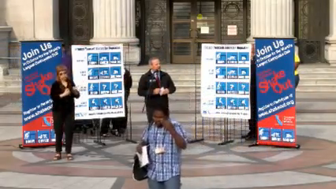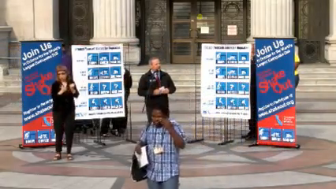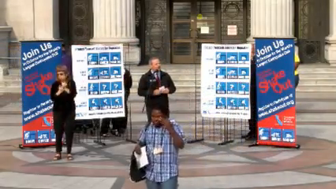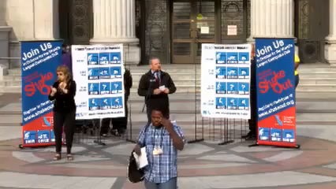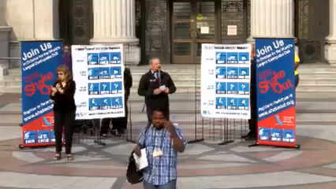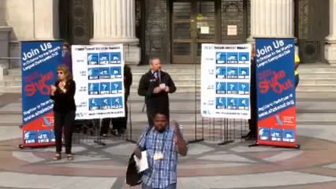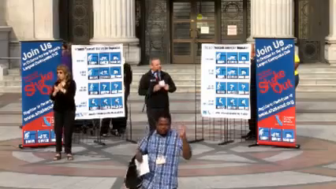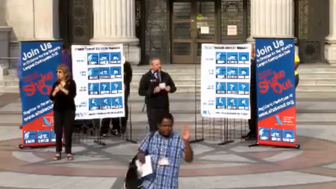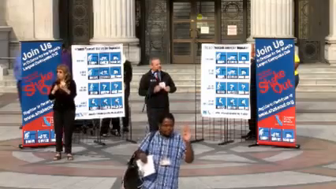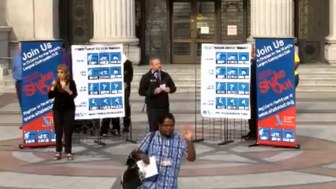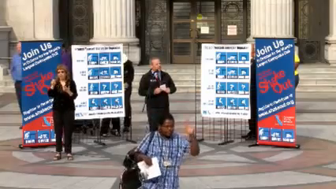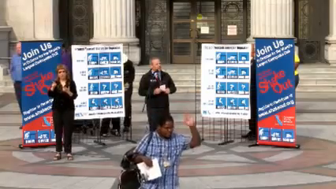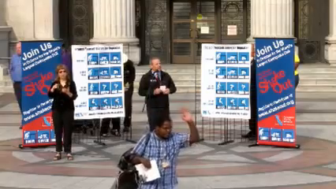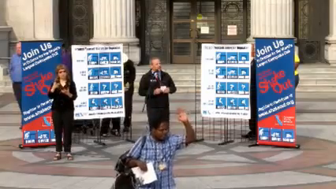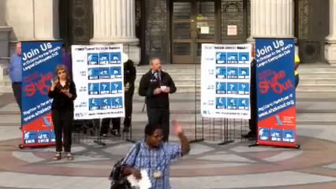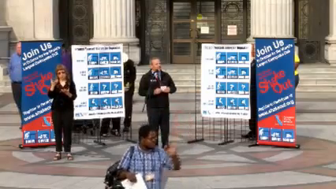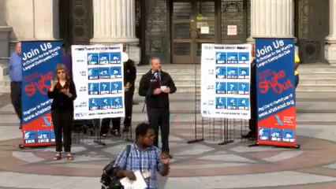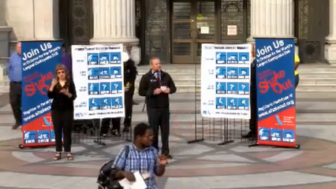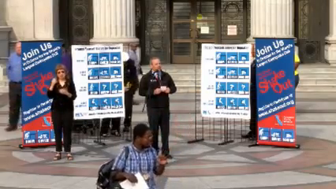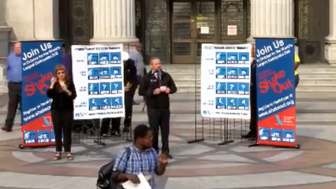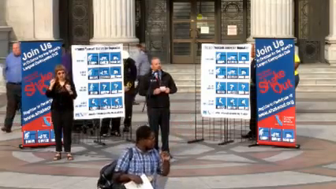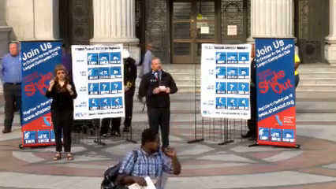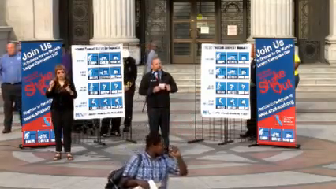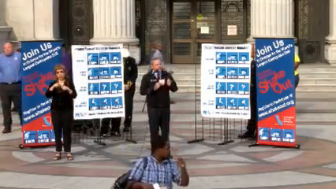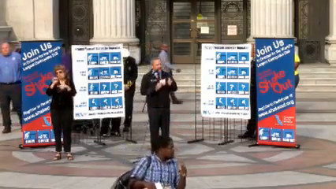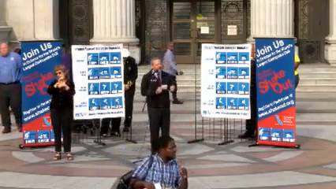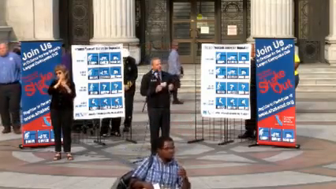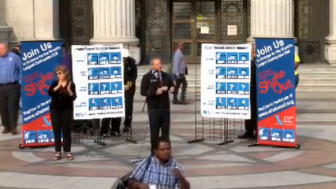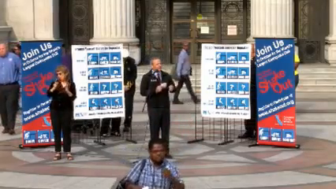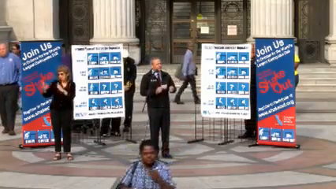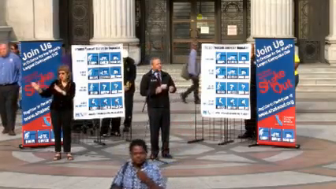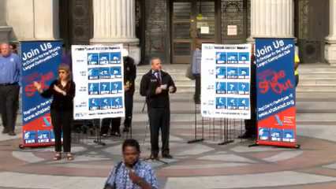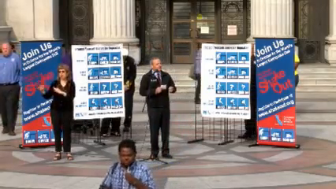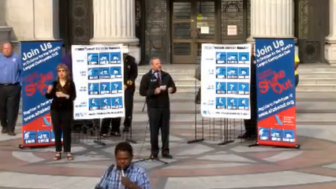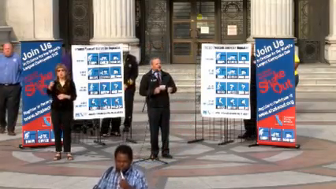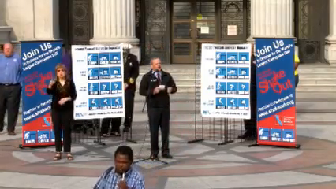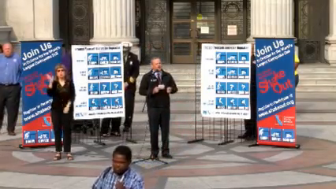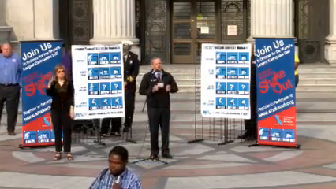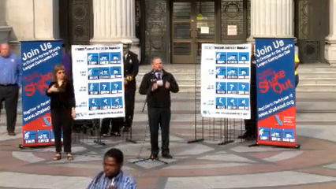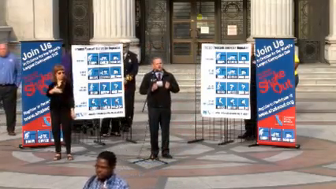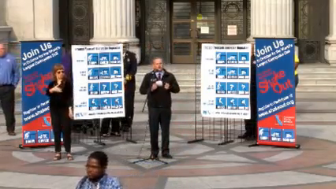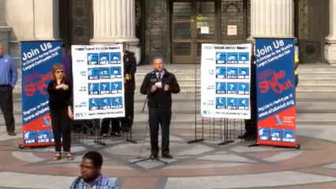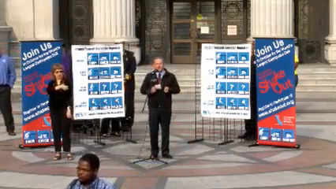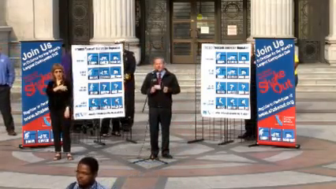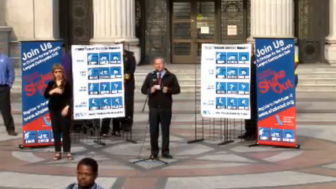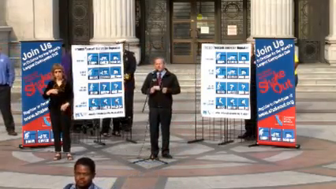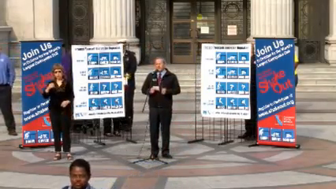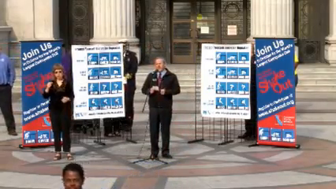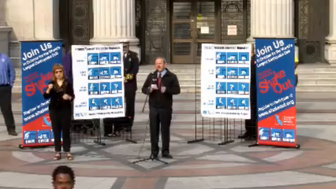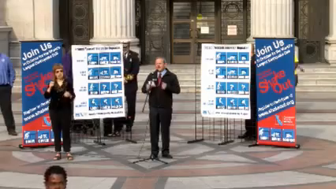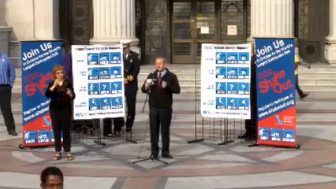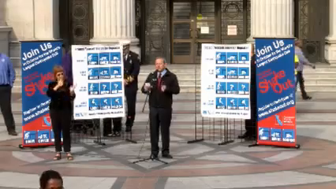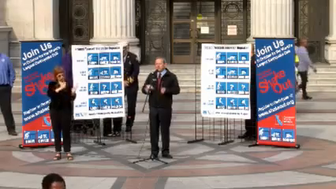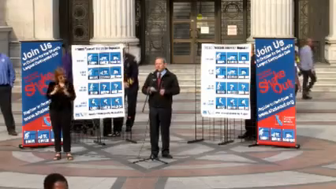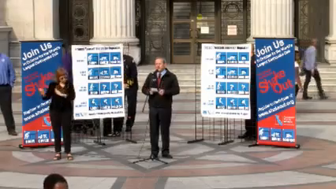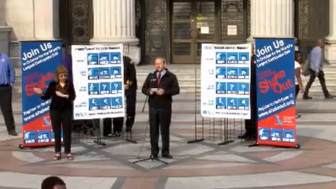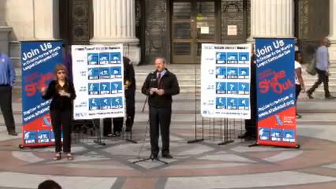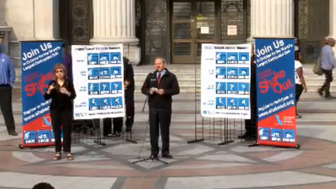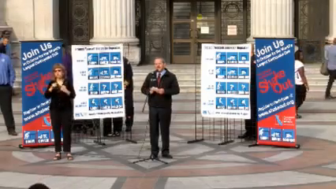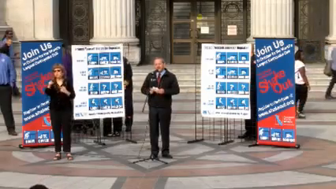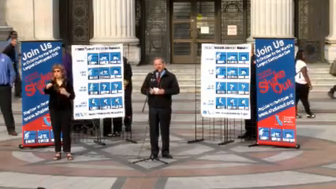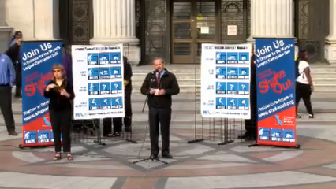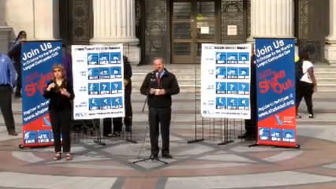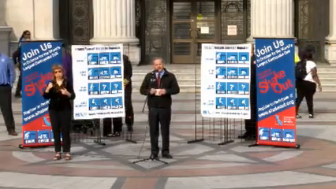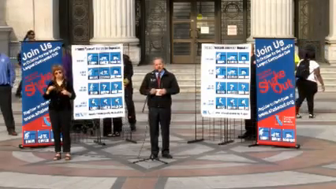And so being prepared and being aware empowers you to survive and to negotiate